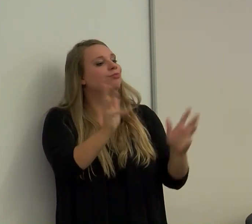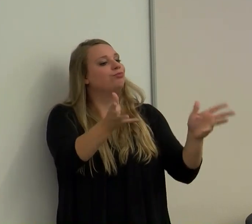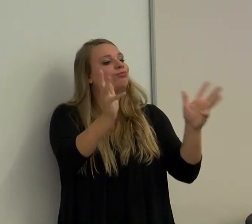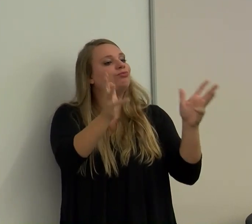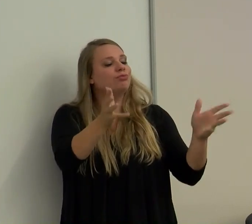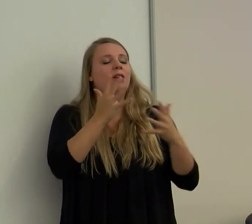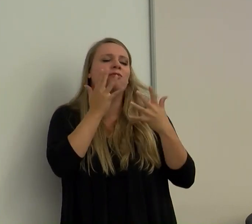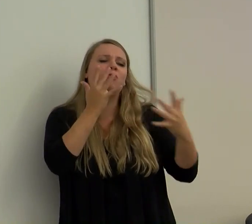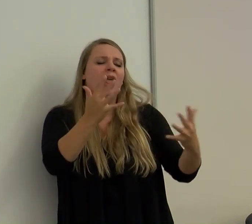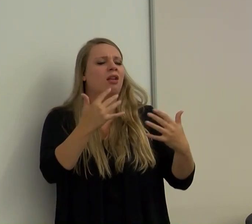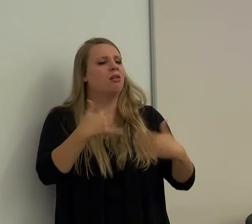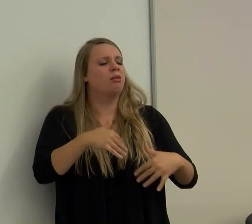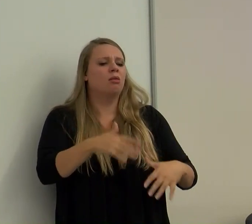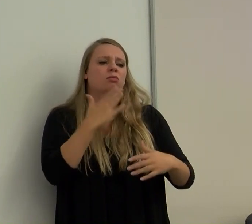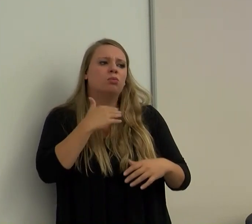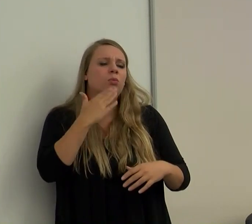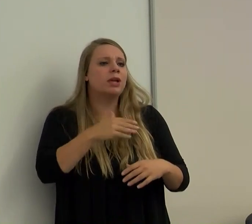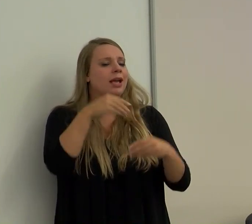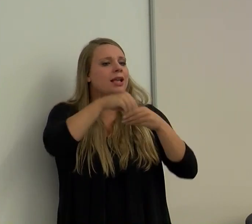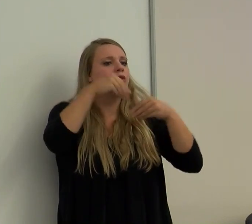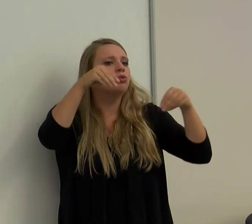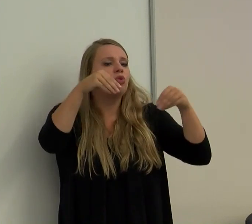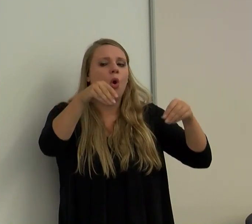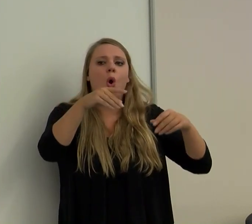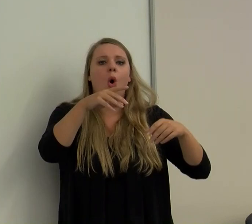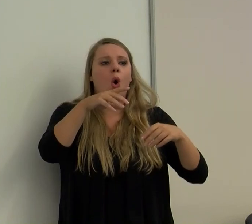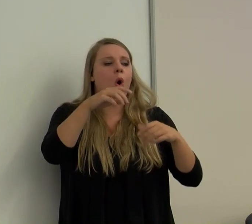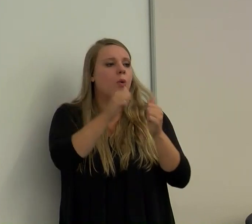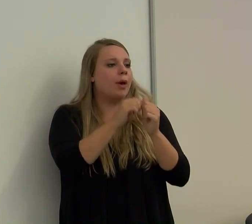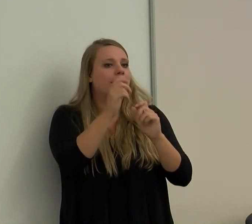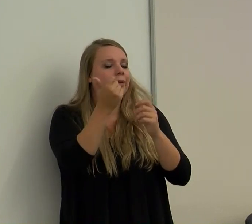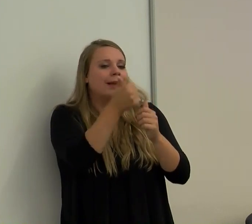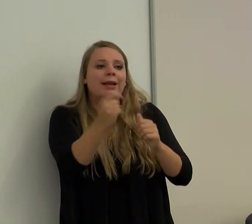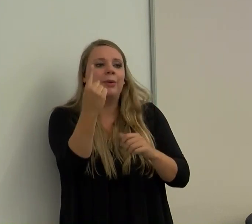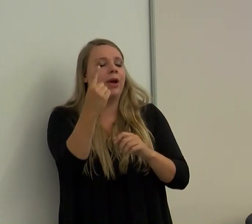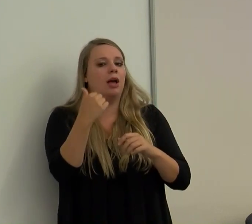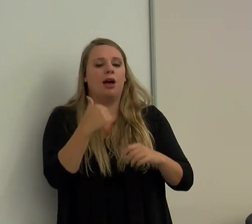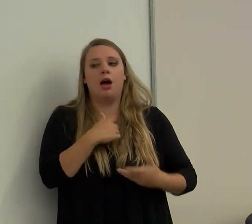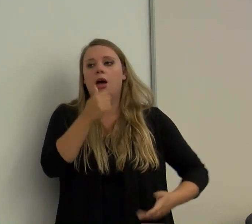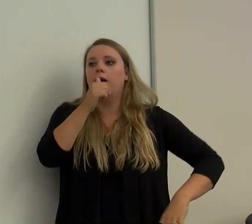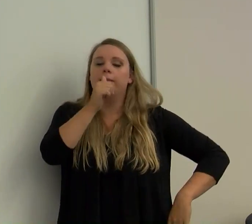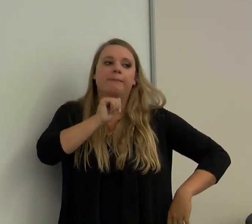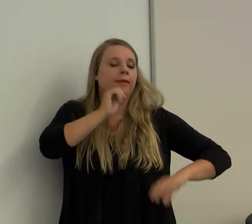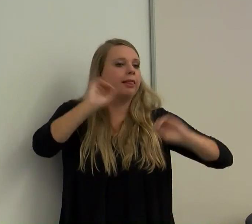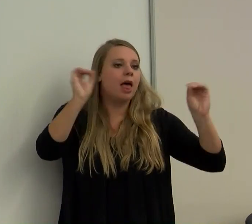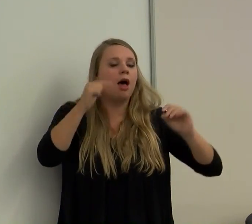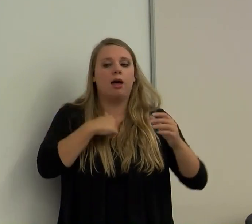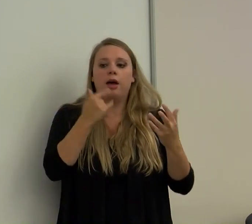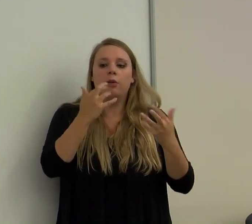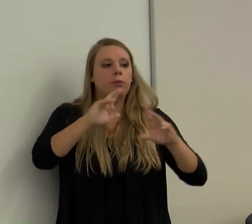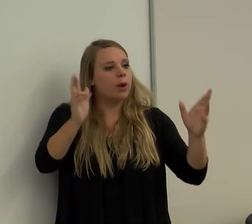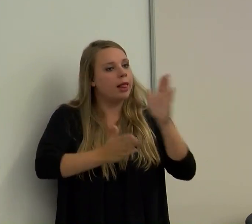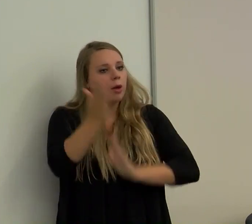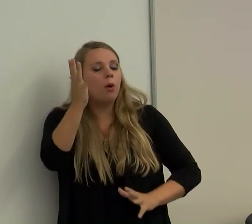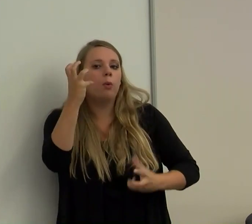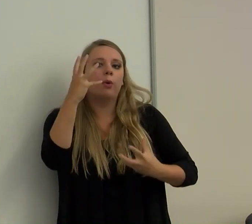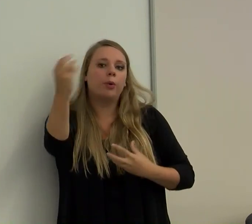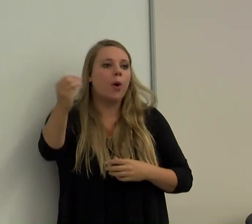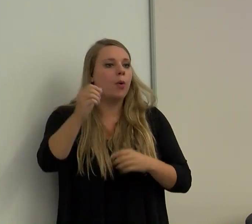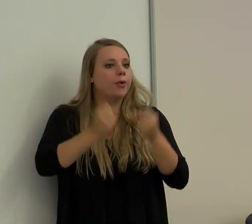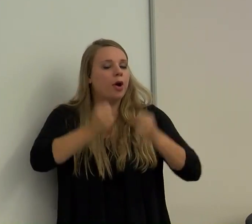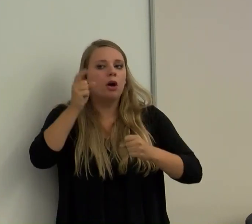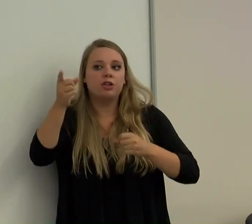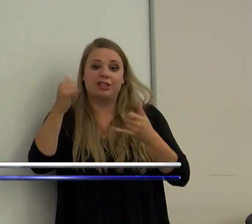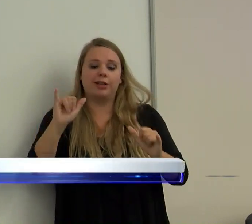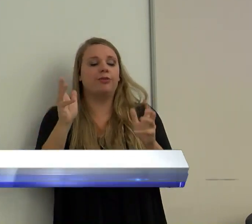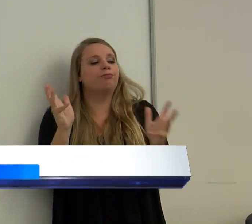in the store or the cashier as we were leaving. I would be impatient, ready to go out to the car and she would still